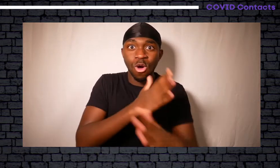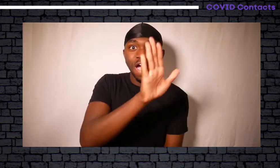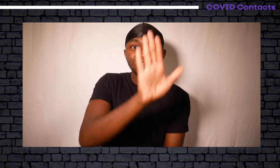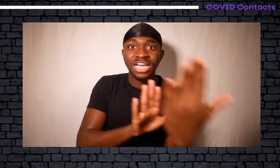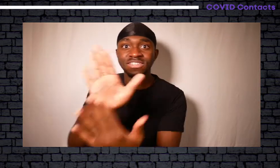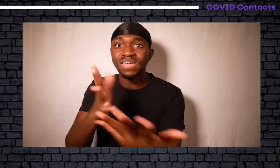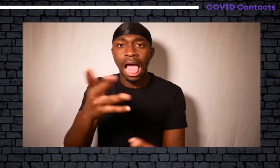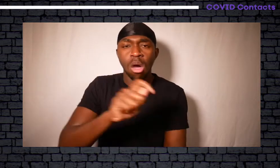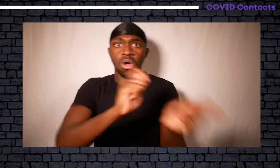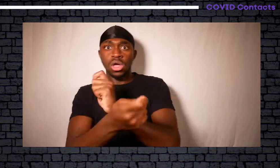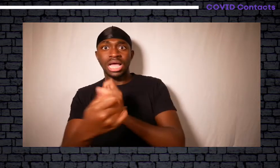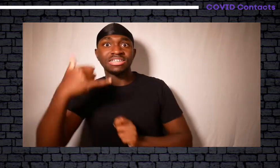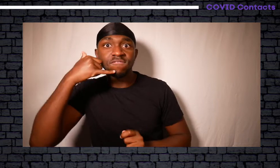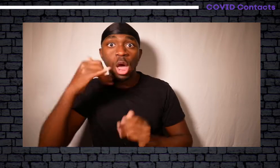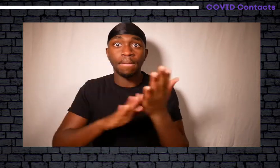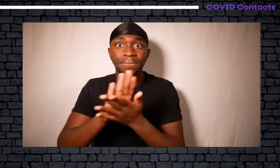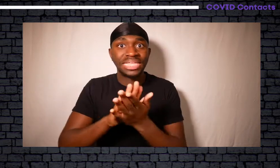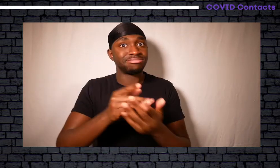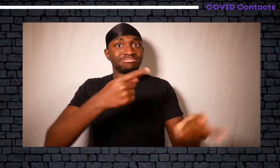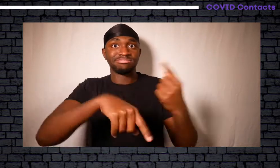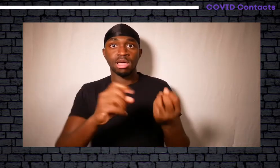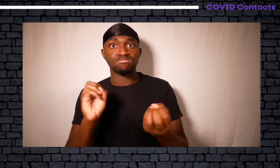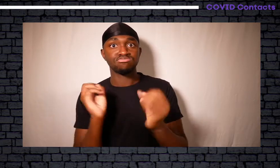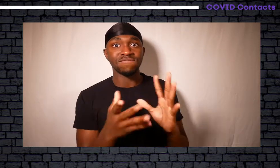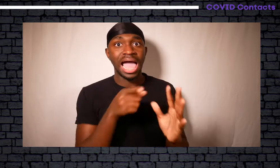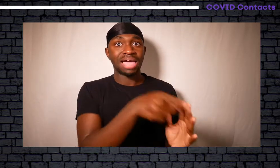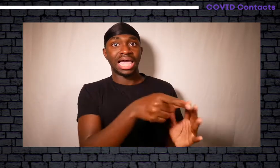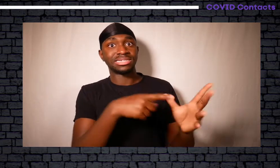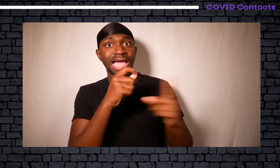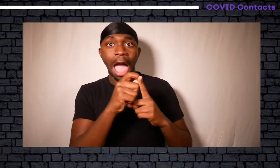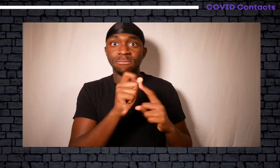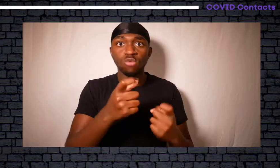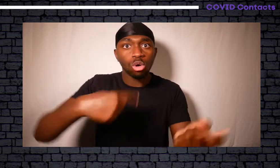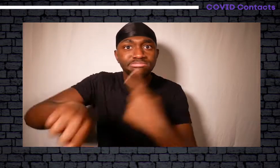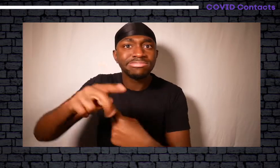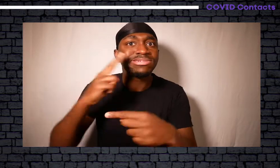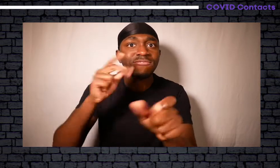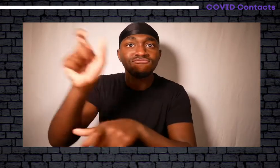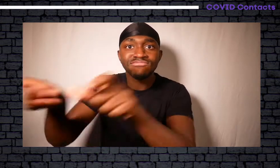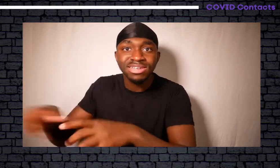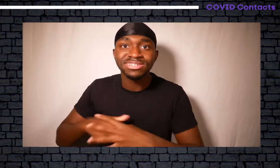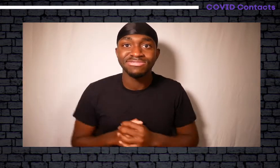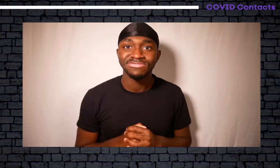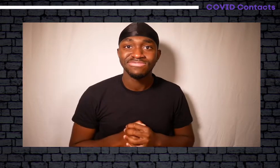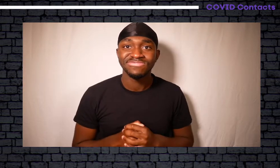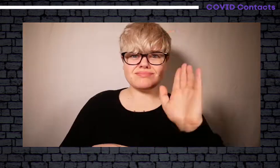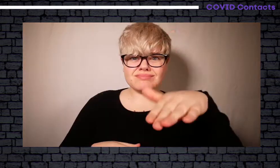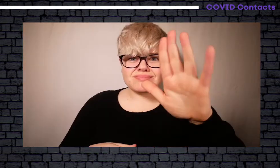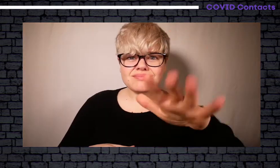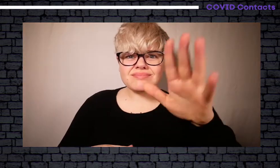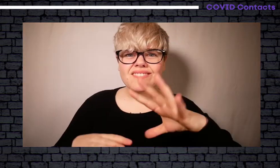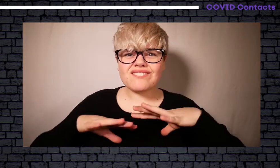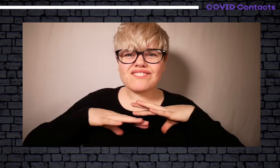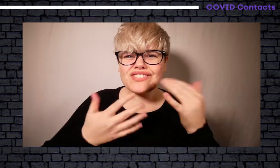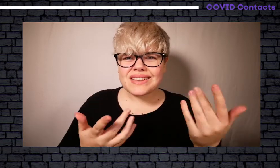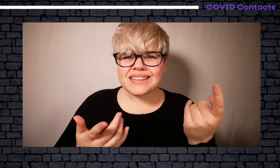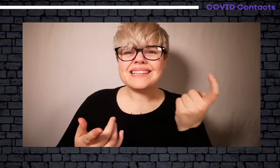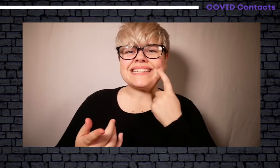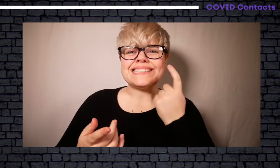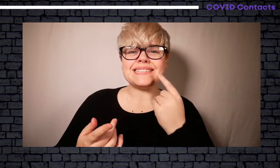were not left behind when NHS services change from face to face to the telephone. It